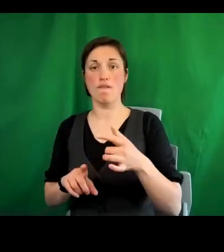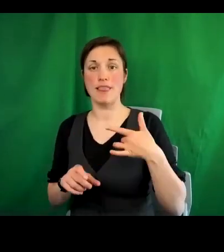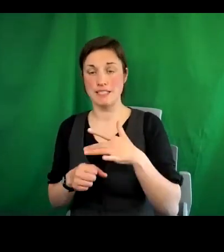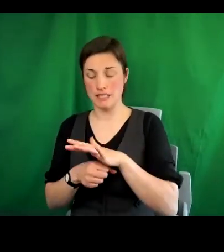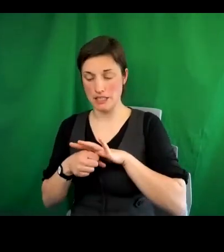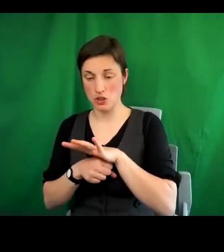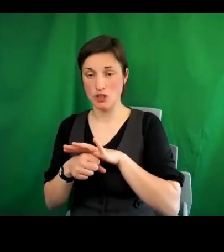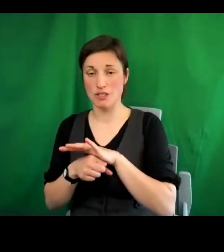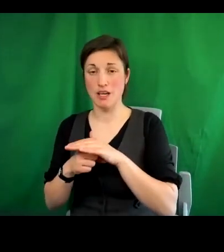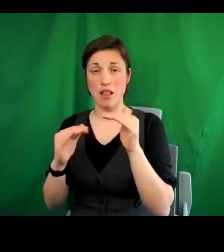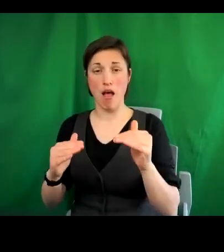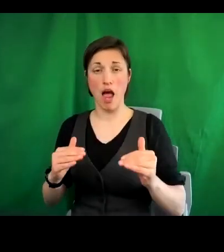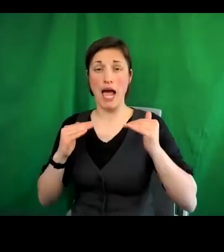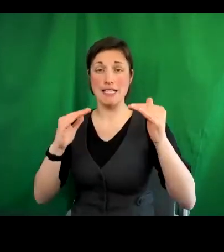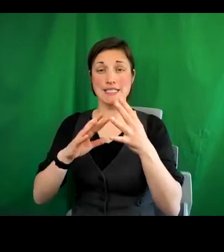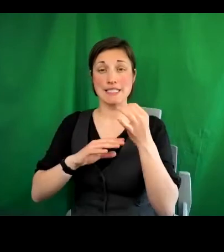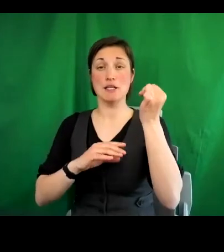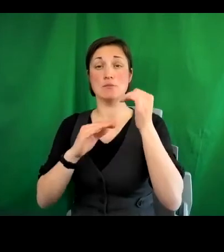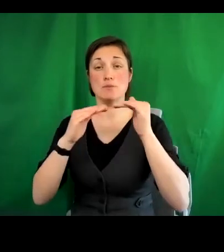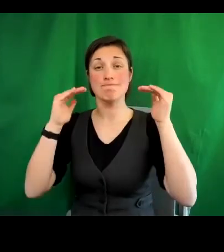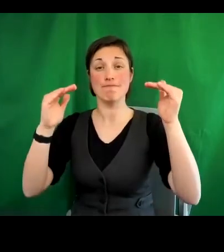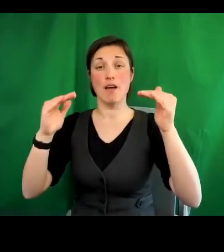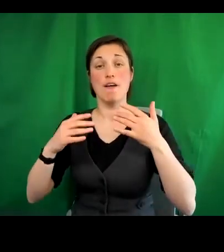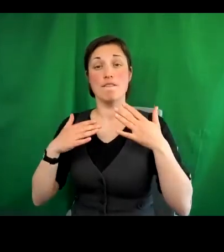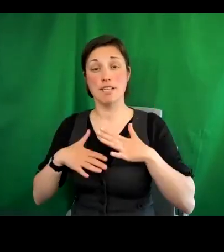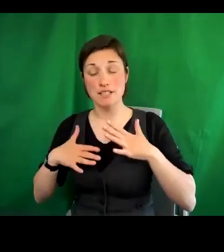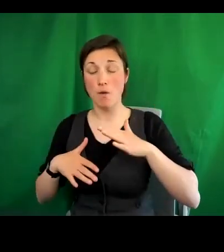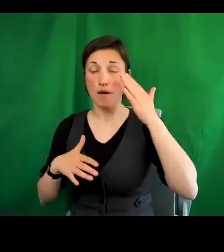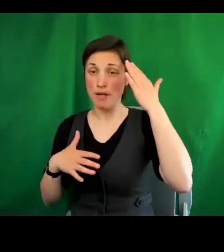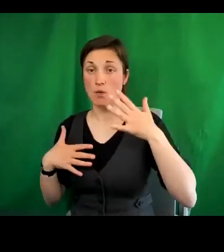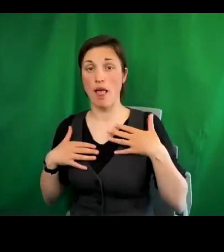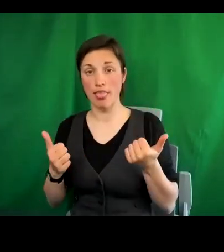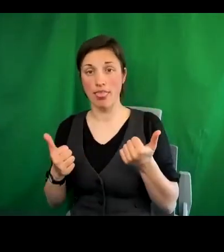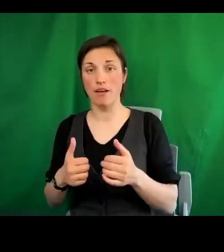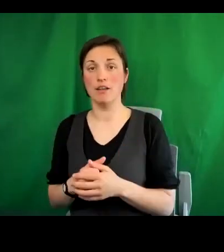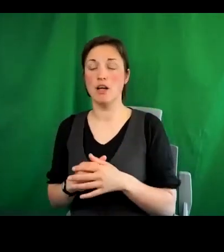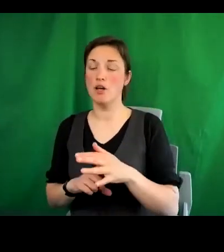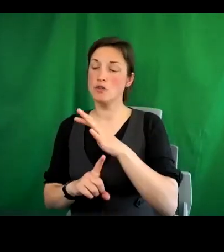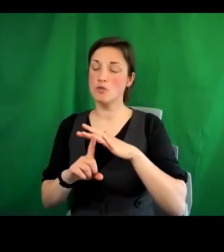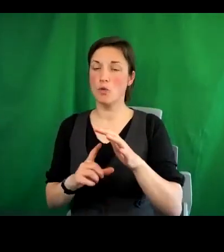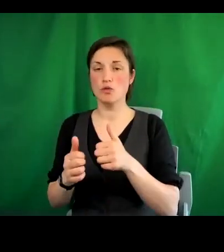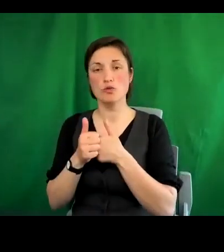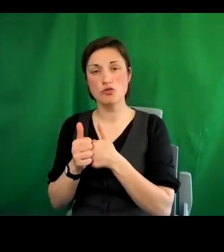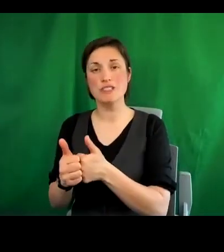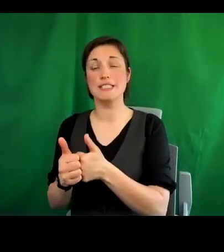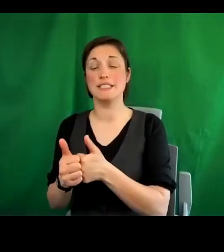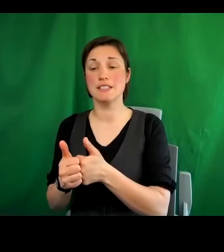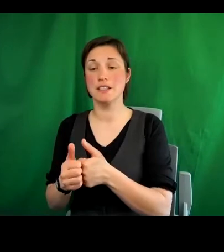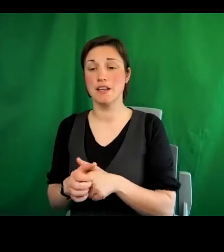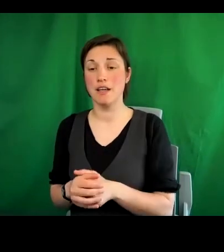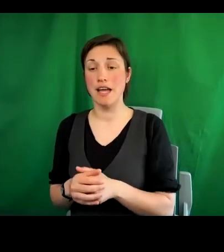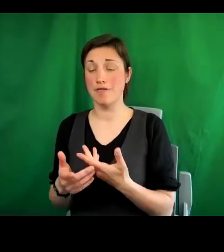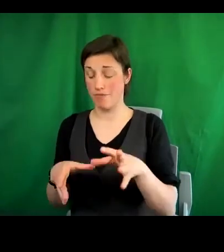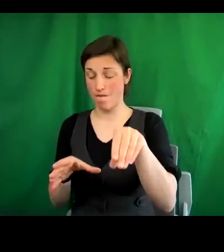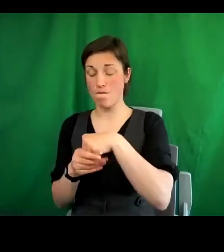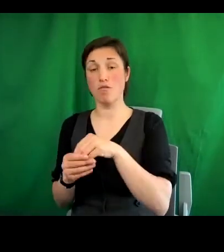to the highest attainable standard of physical and mental health, the right to Social Security and the right to take part in cultural life. And